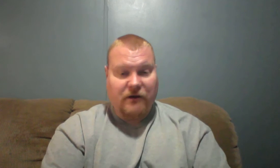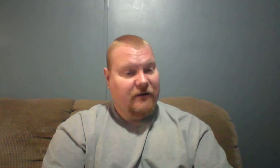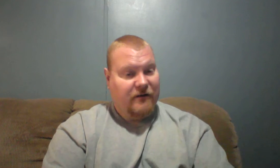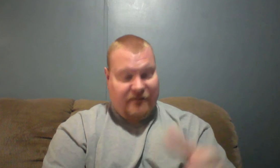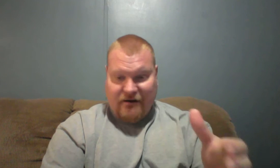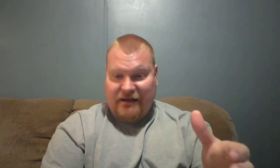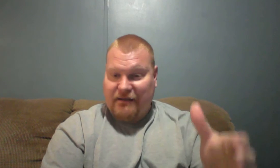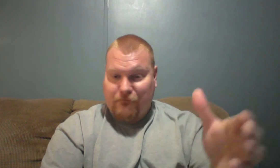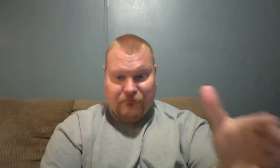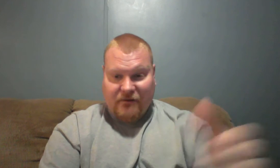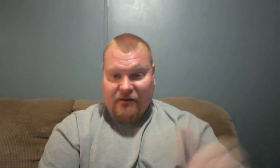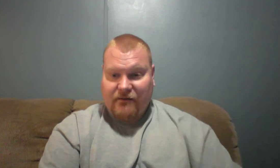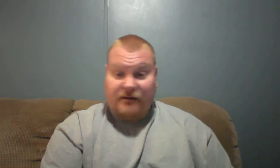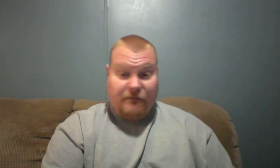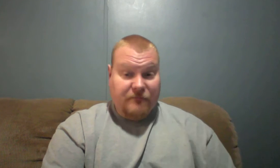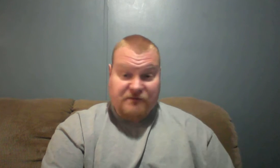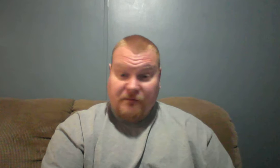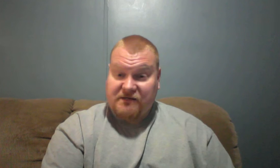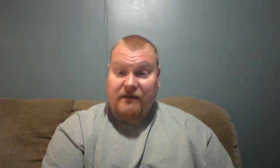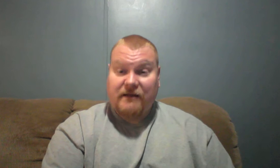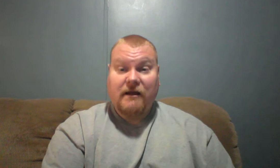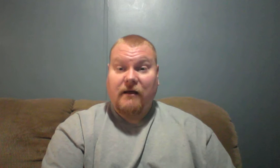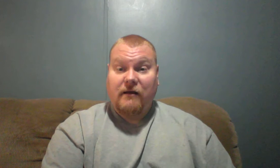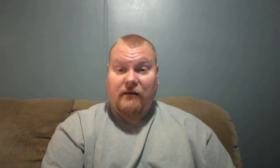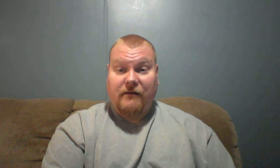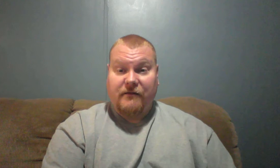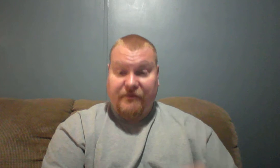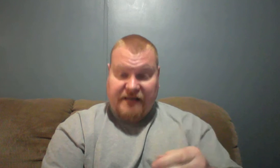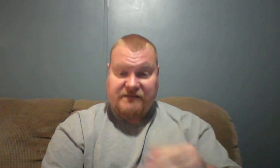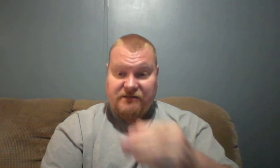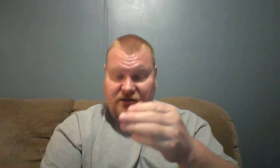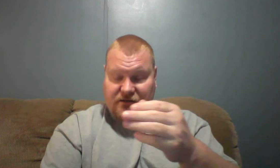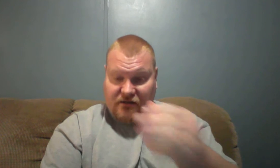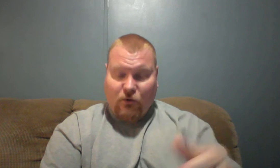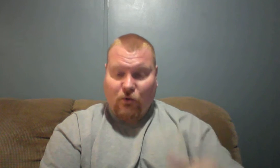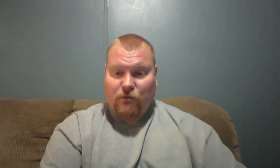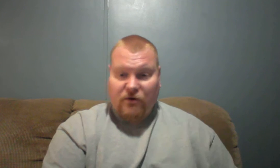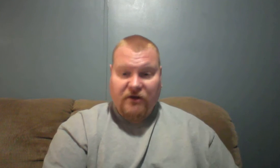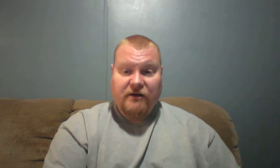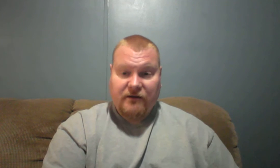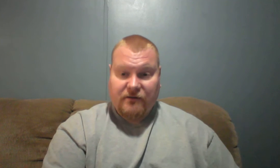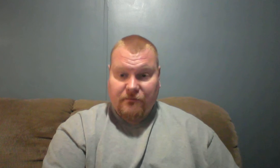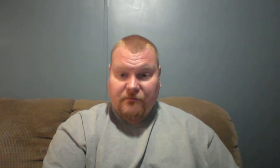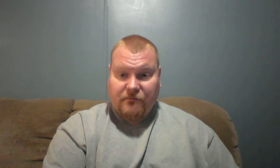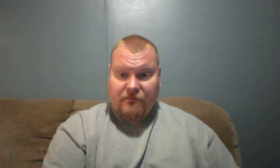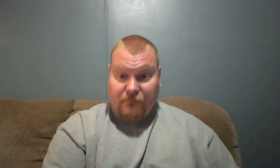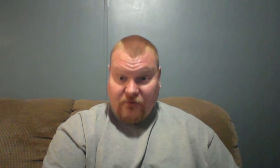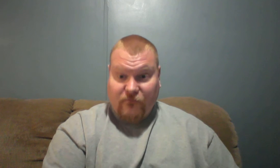there again, this must have been the message that the Lord wanted to put forth.